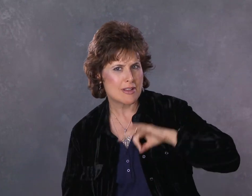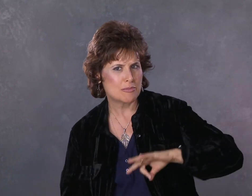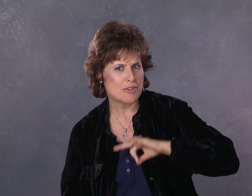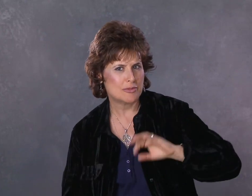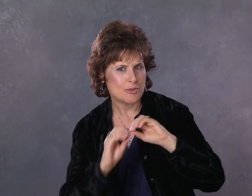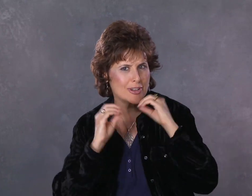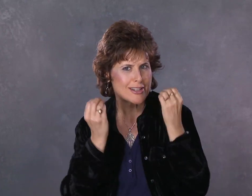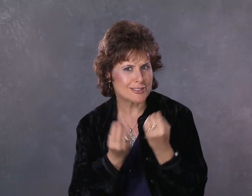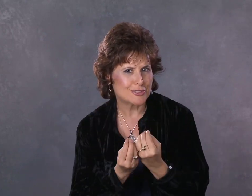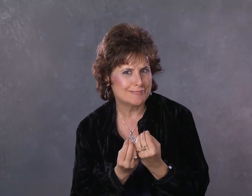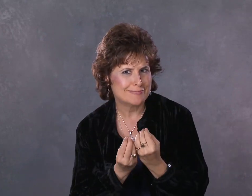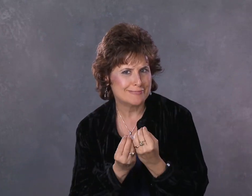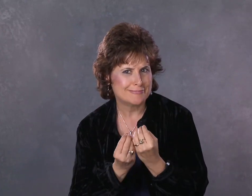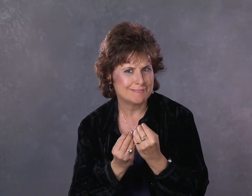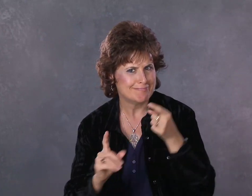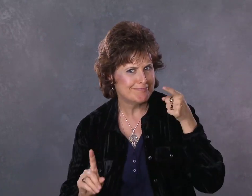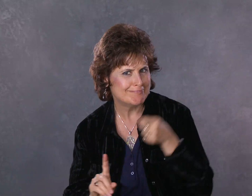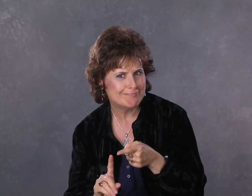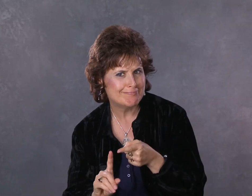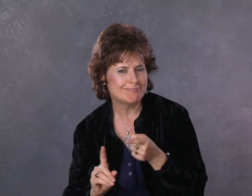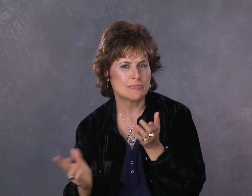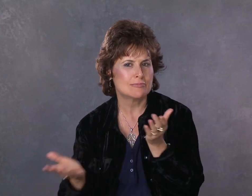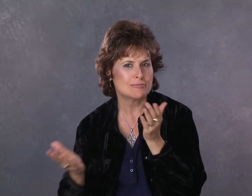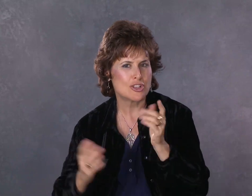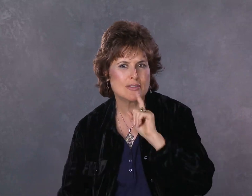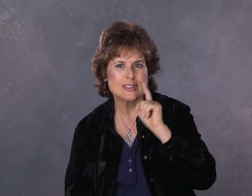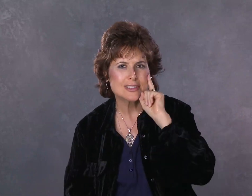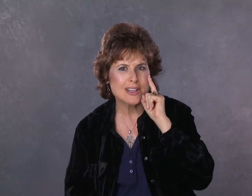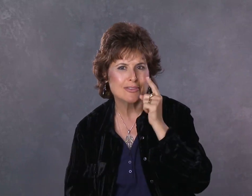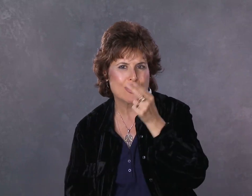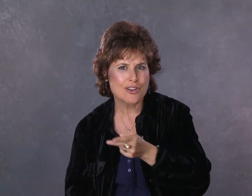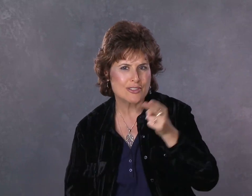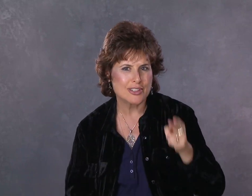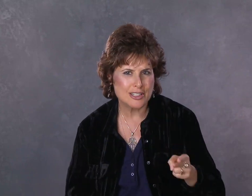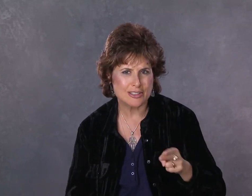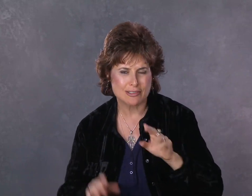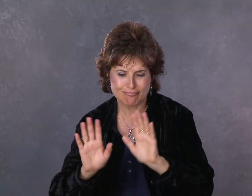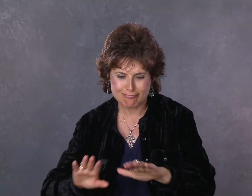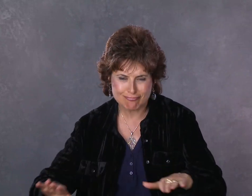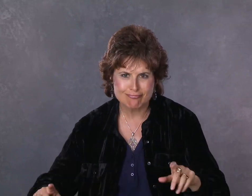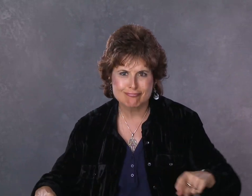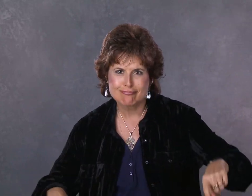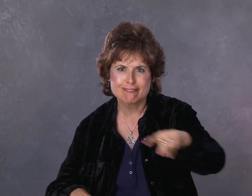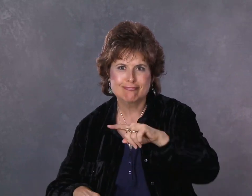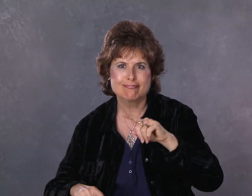I run a non-profit organization serving deaf and hard of hearing children